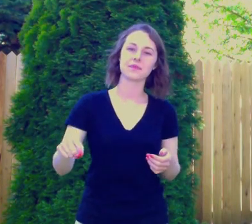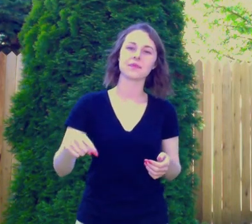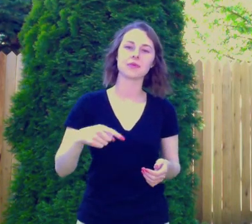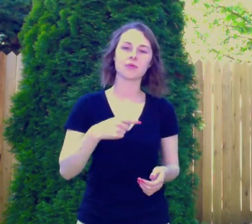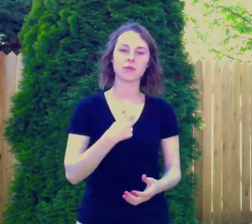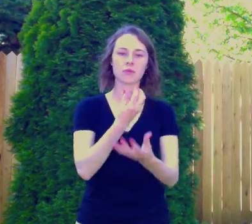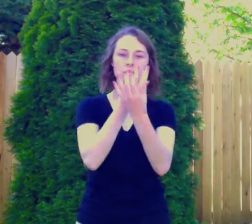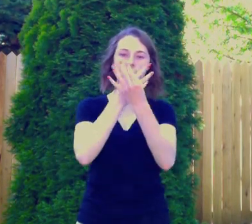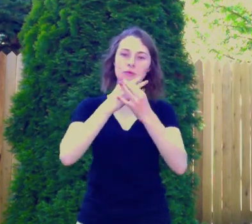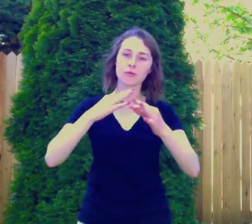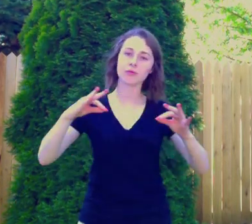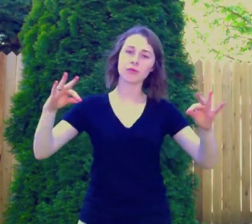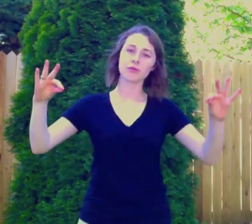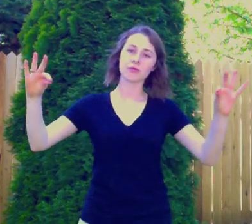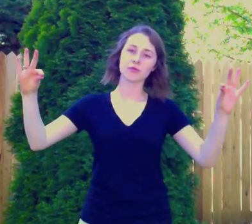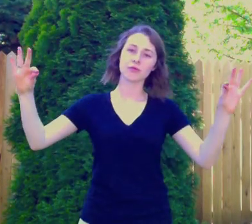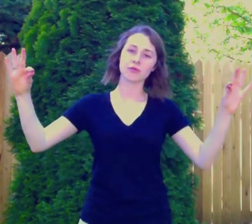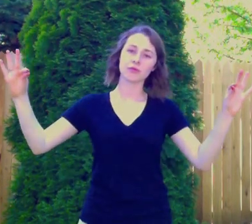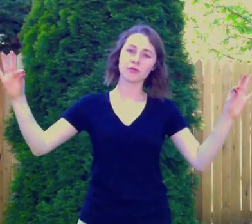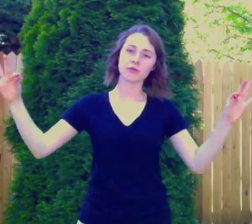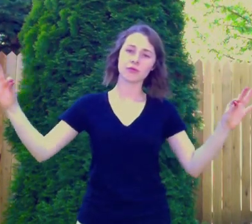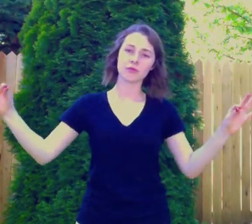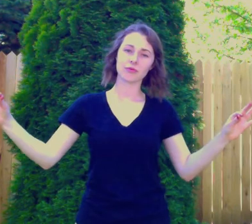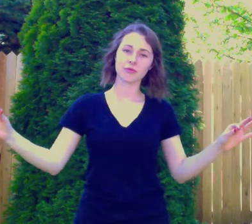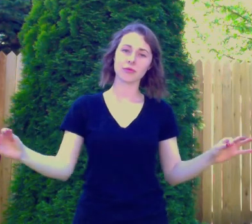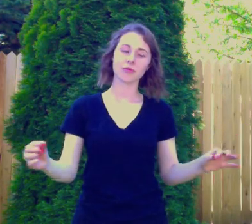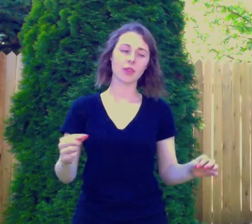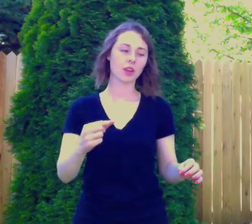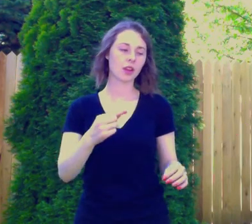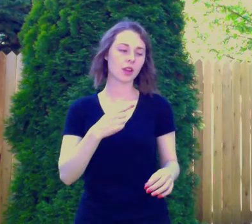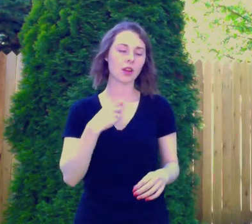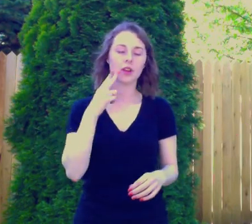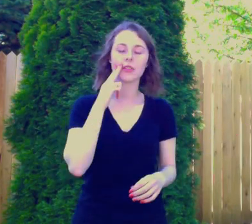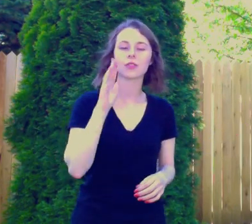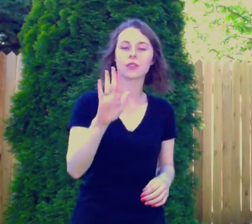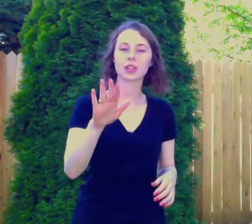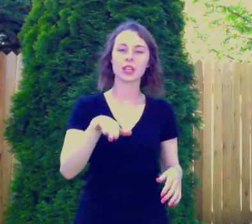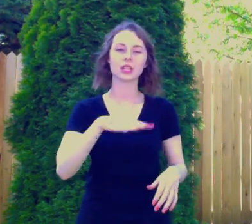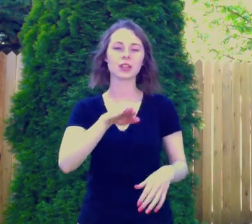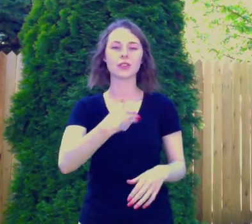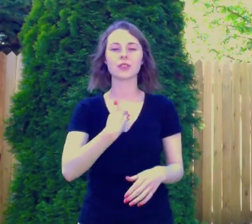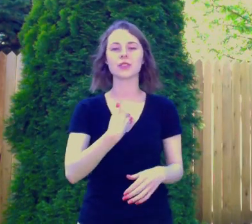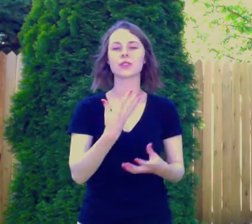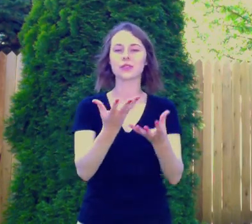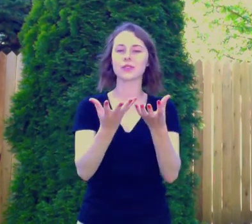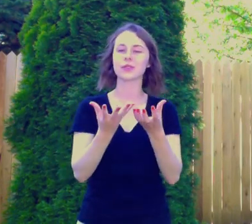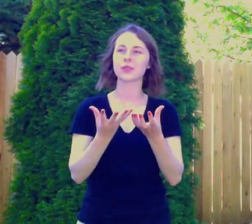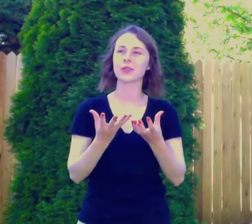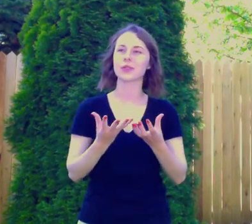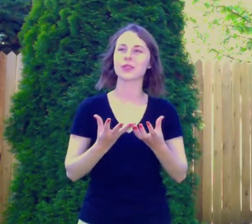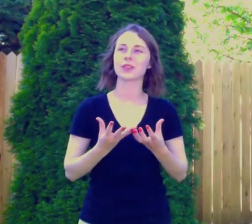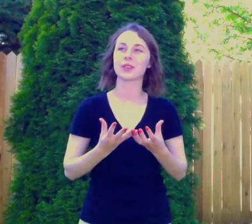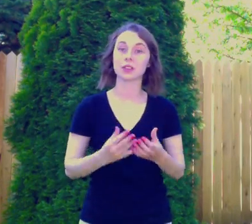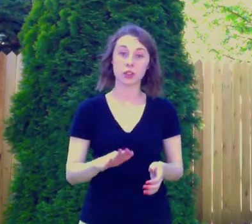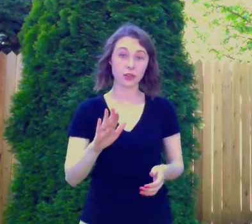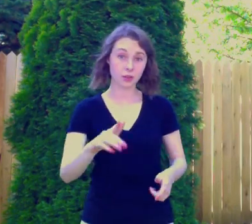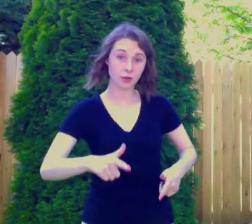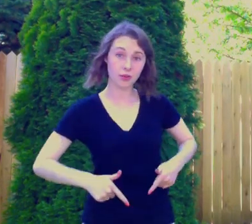I want to free your heart I want to see your heart Please